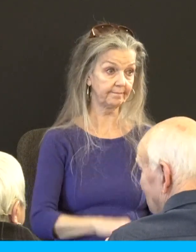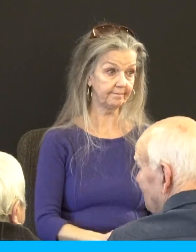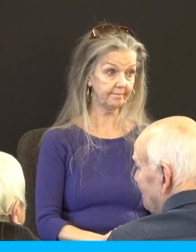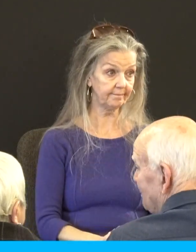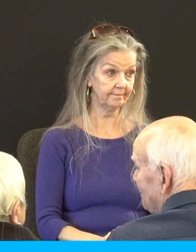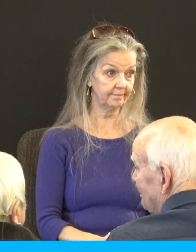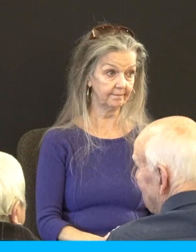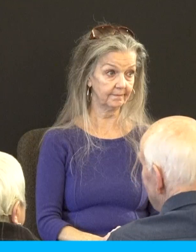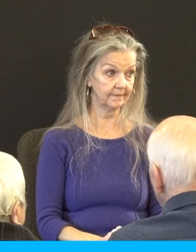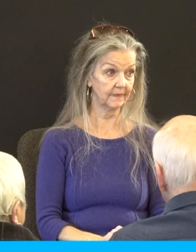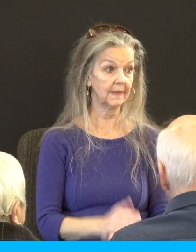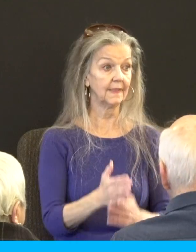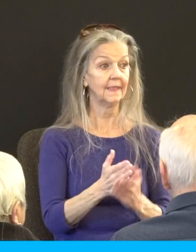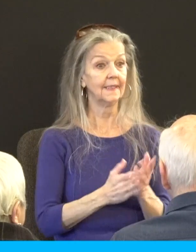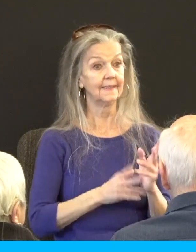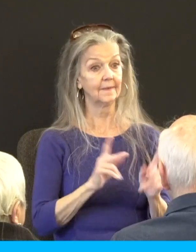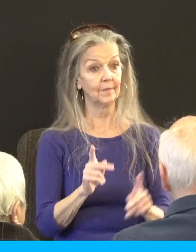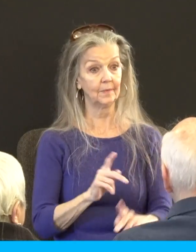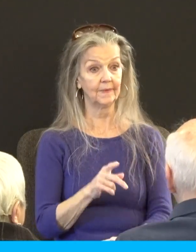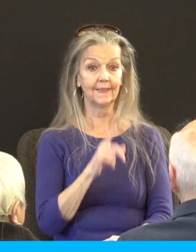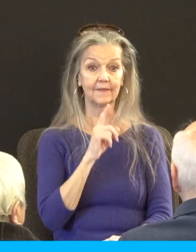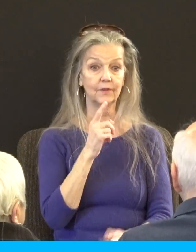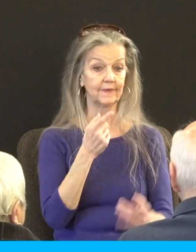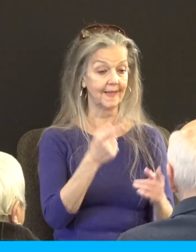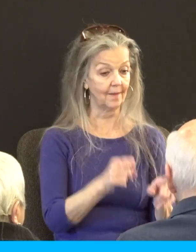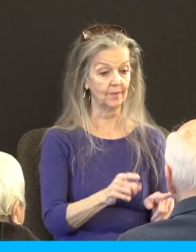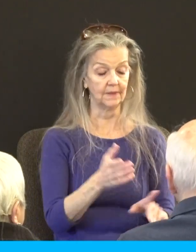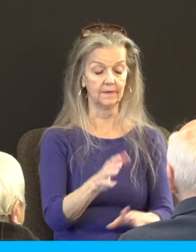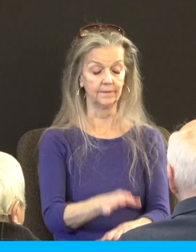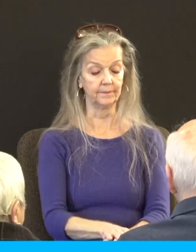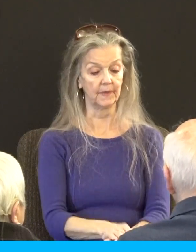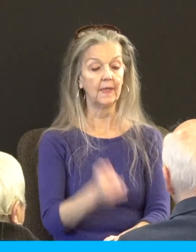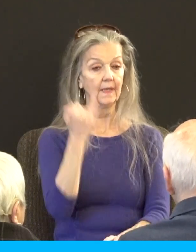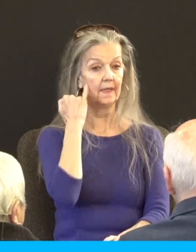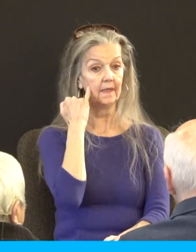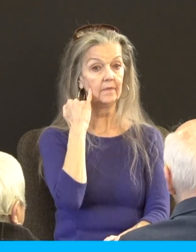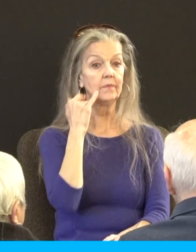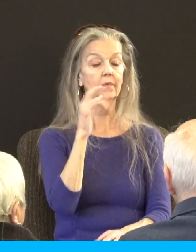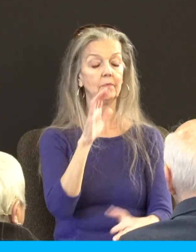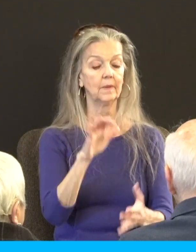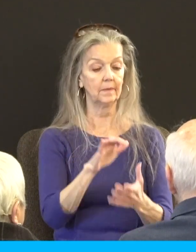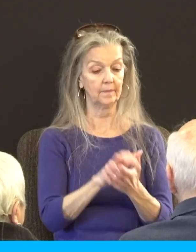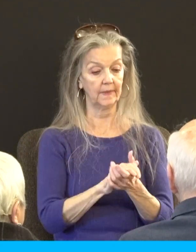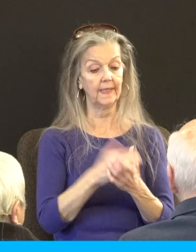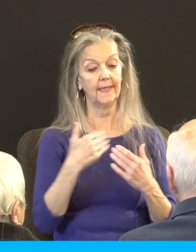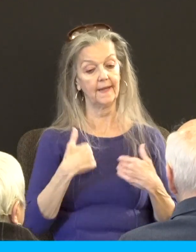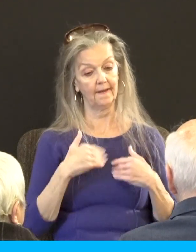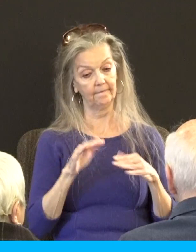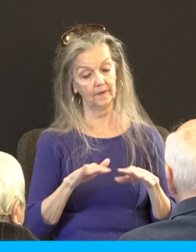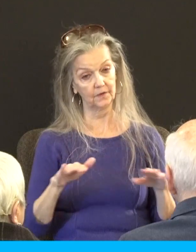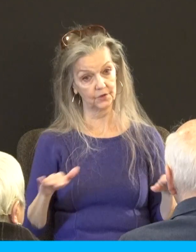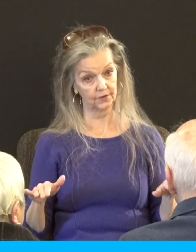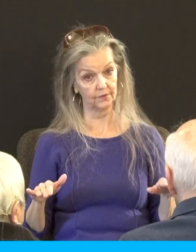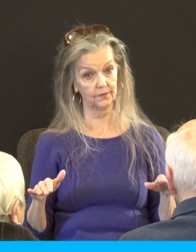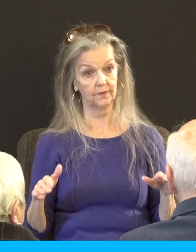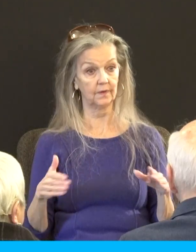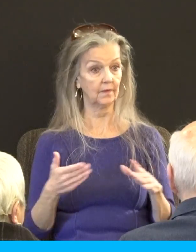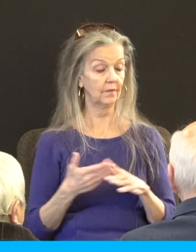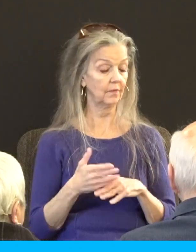For some people, that is a reality. If you have been allowed, one way or the other, through biological means or adoption or whatever,